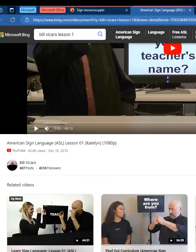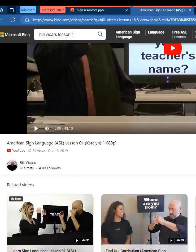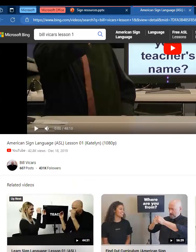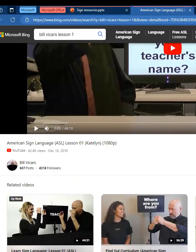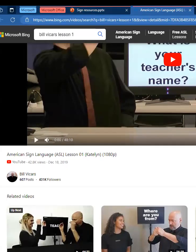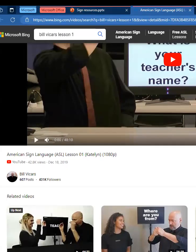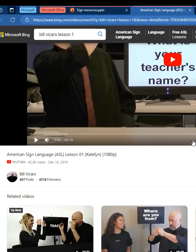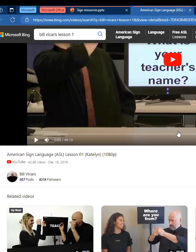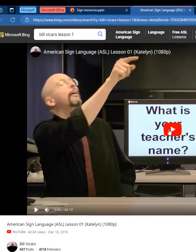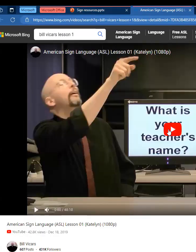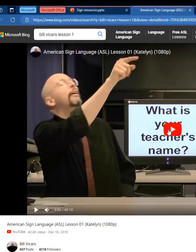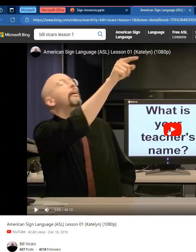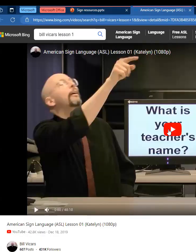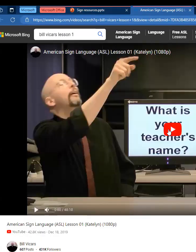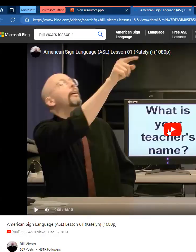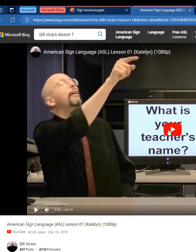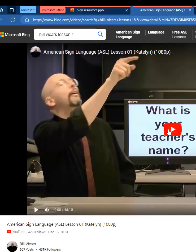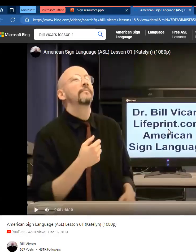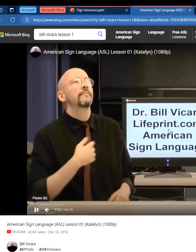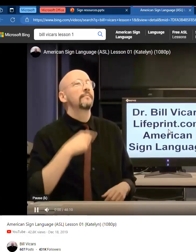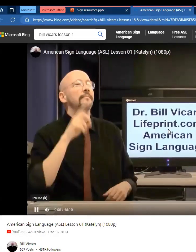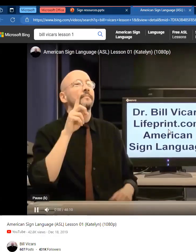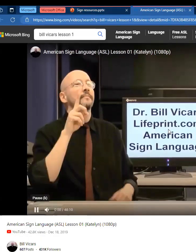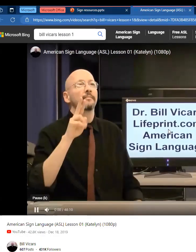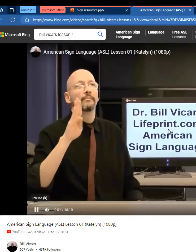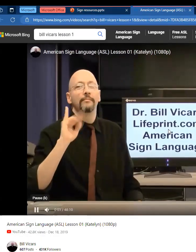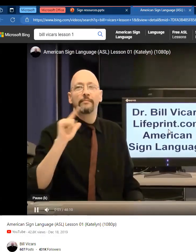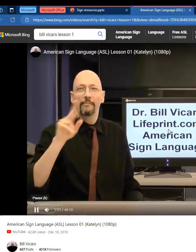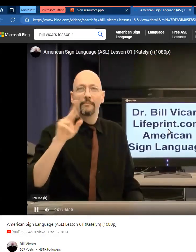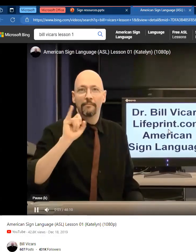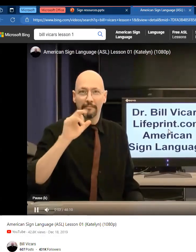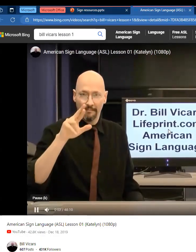lesson three, goes on and on. So you can go through them in order or out of order.